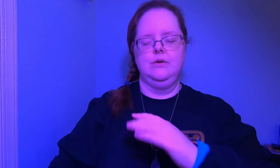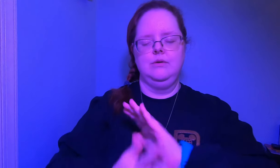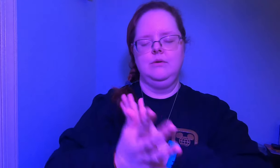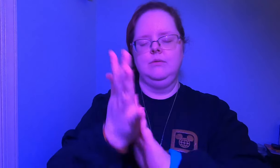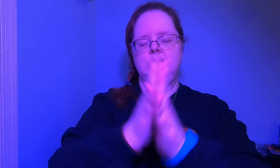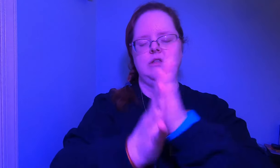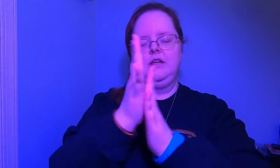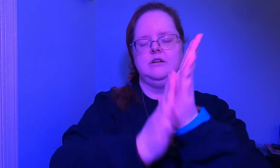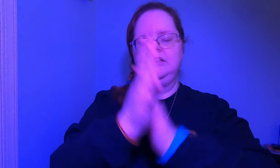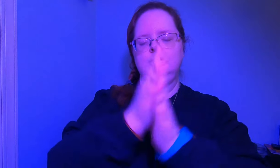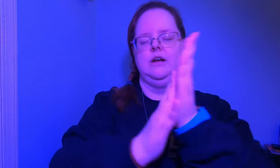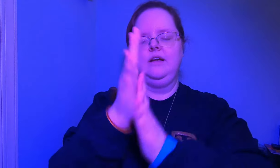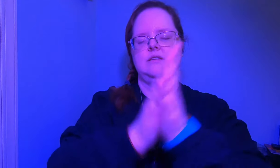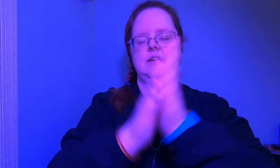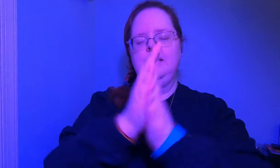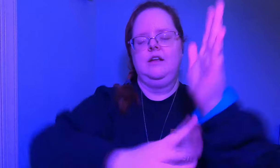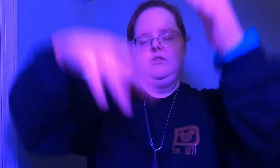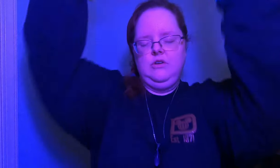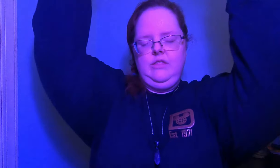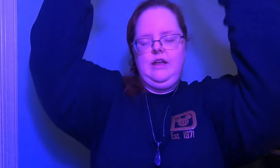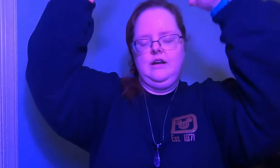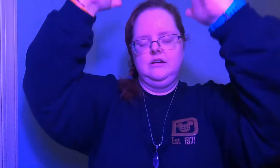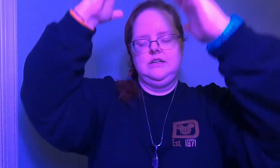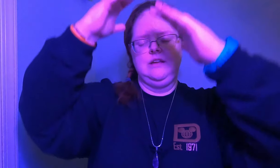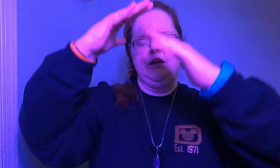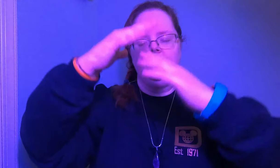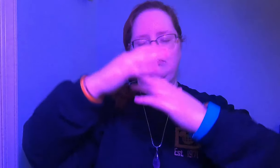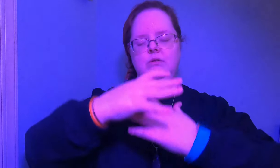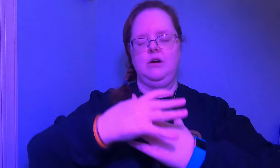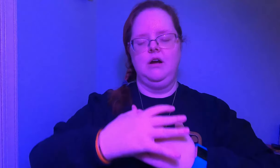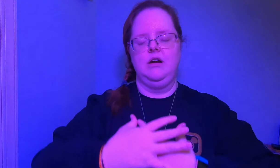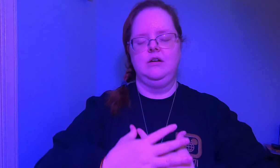we draw the energy to our hands again draw that energy down to our heart